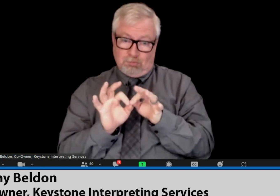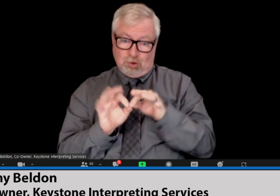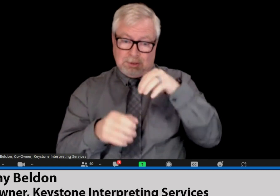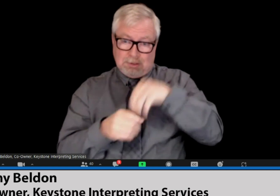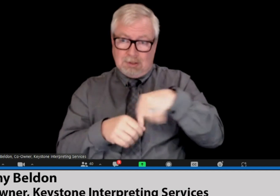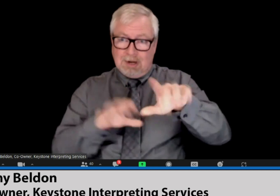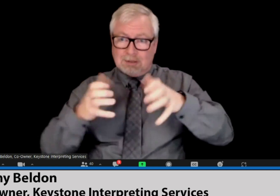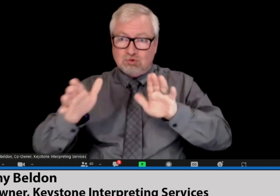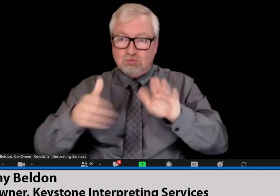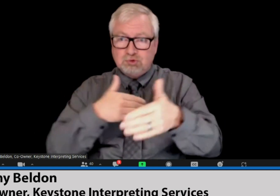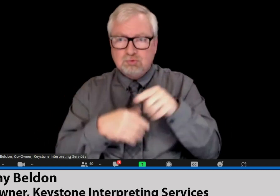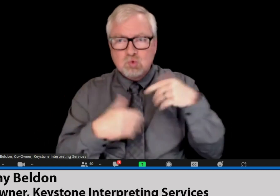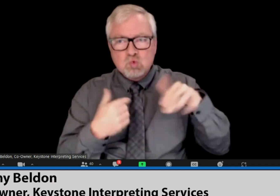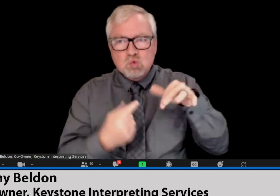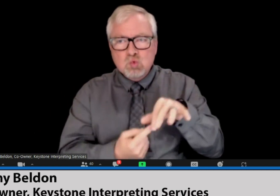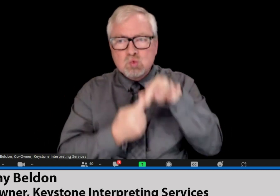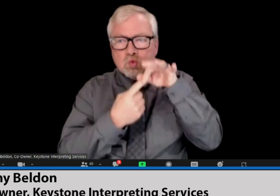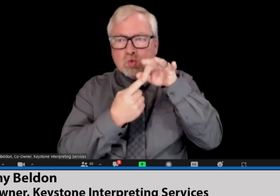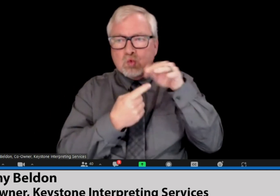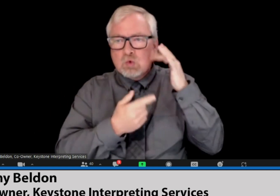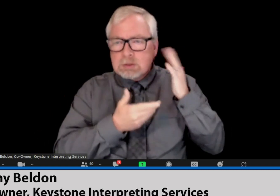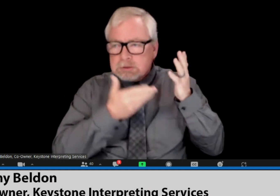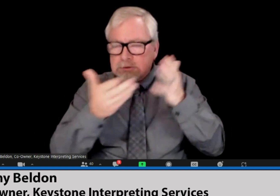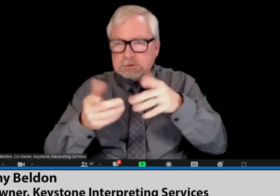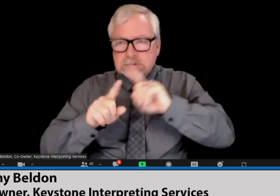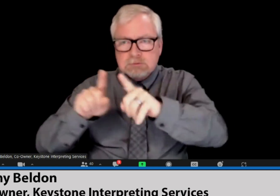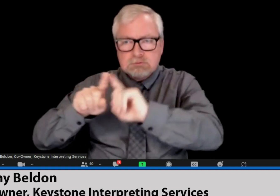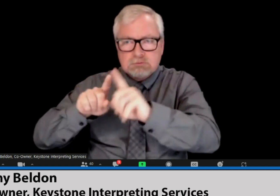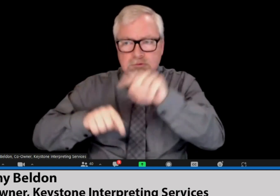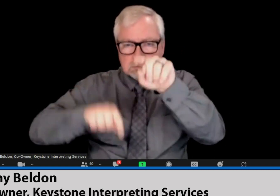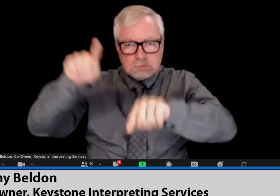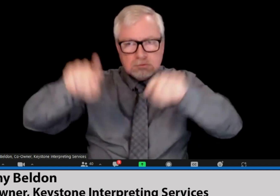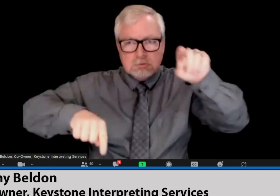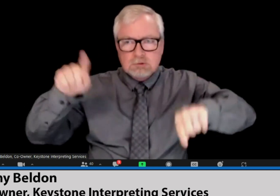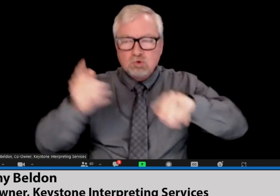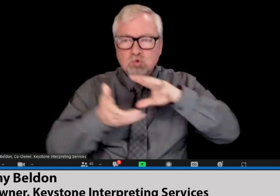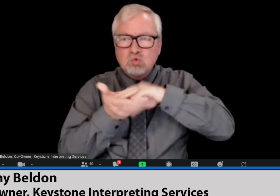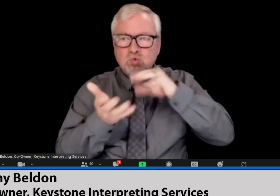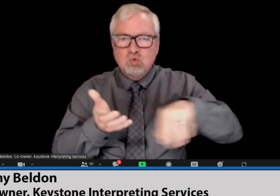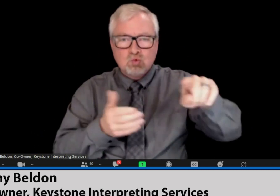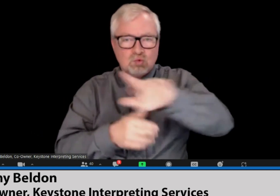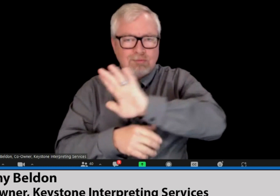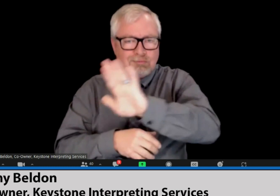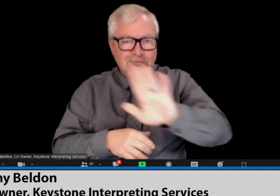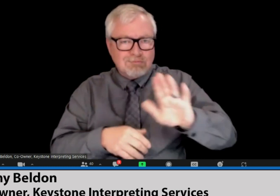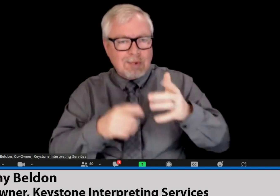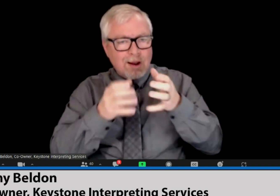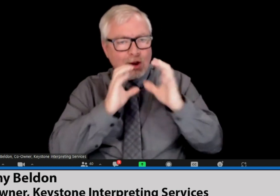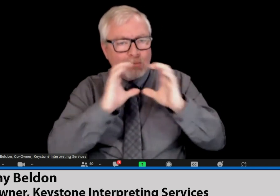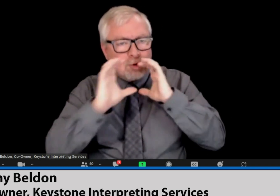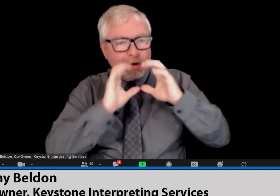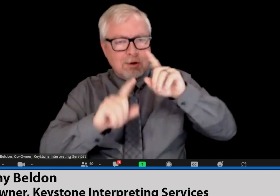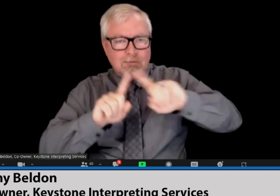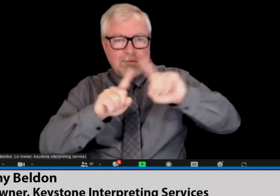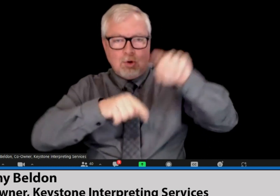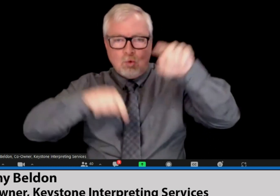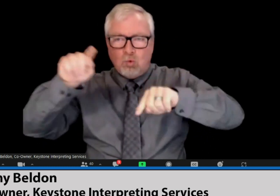In this, for interpreting in the classroom, in the classroom environment in particular, there's such a different